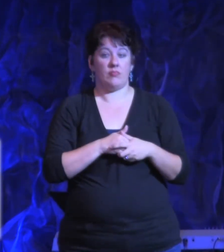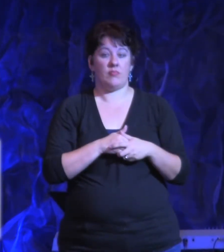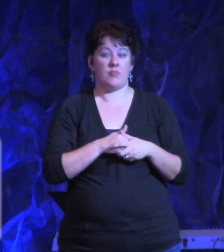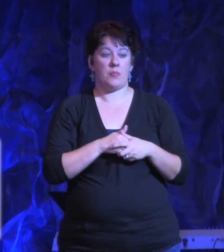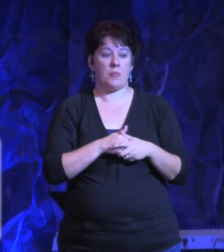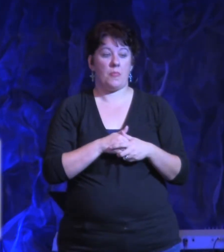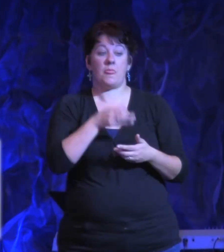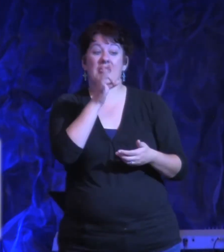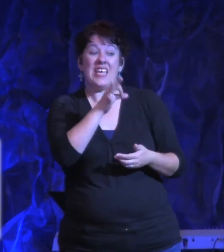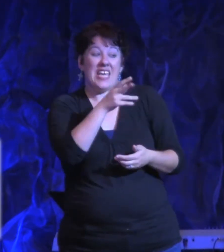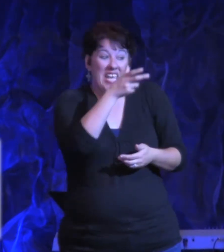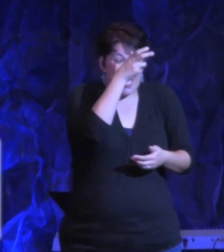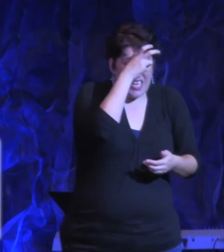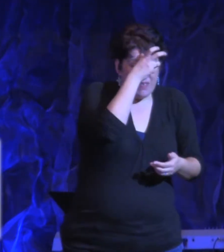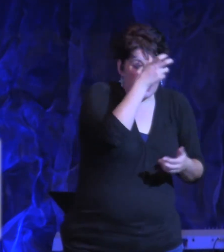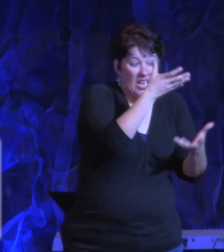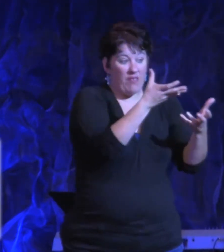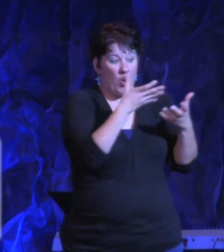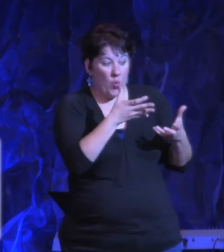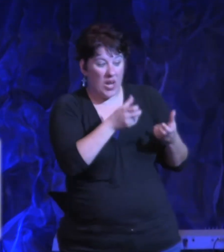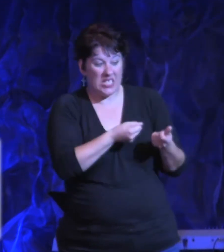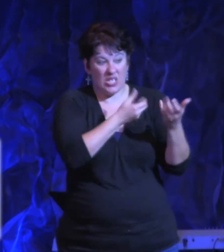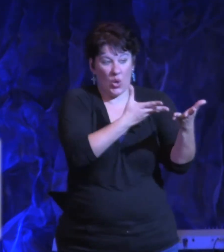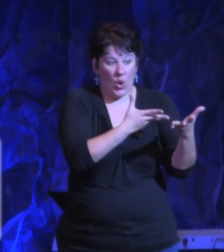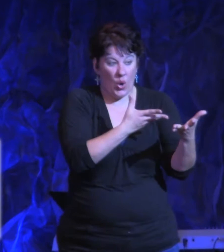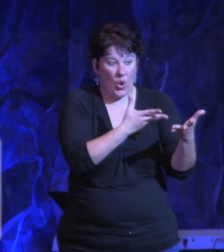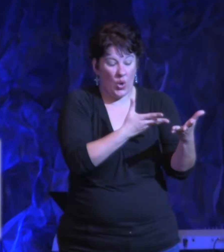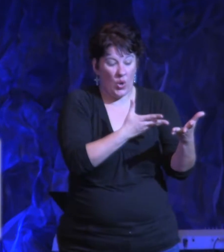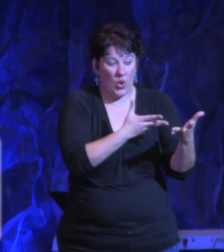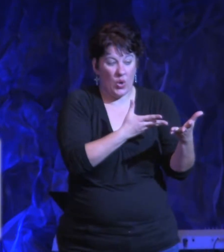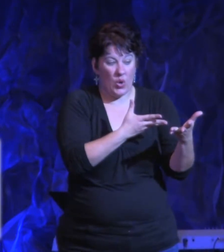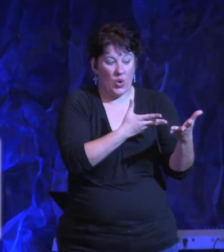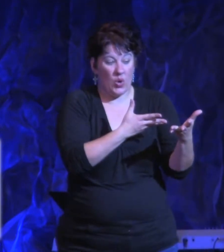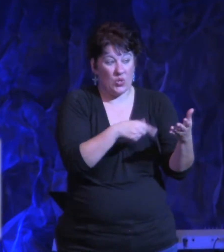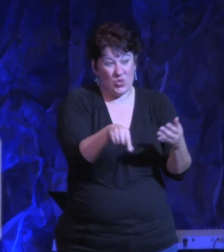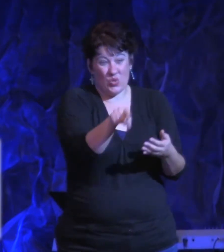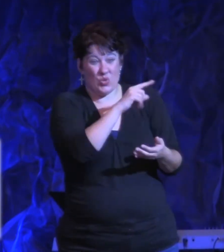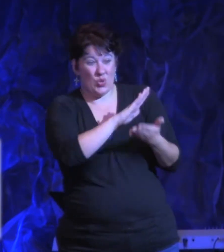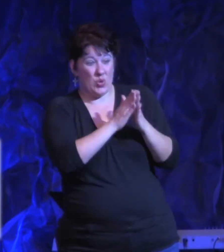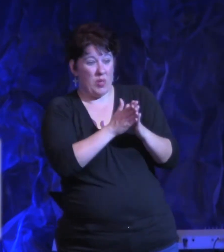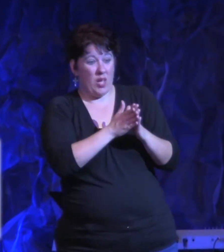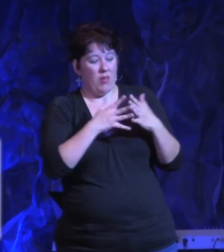if the devil wants to put a cloak of discouragement on you, do warfare.